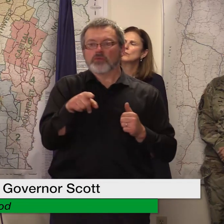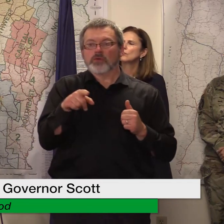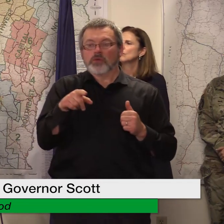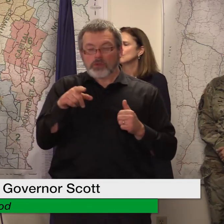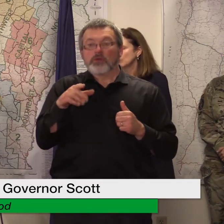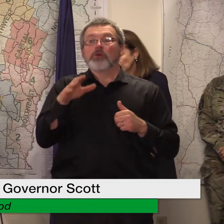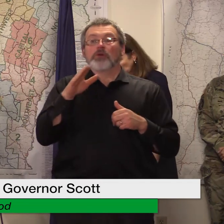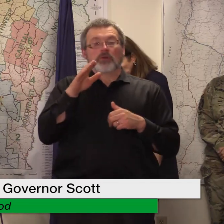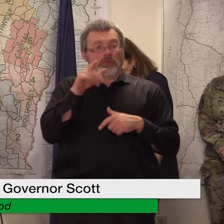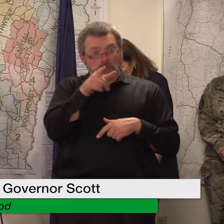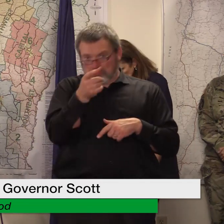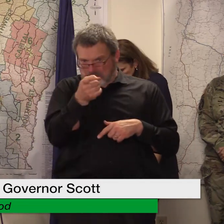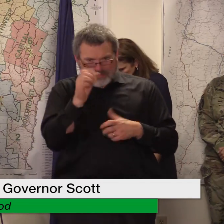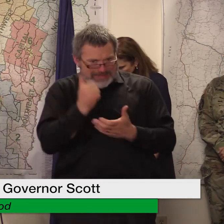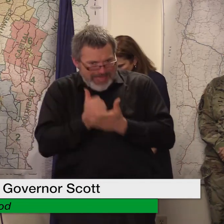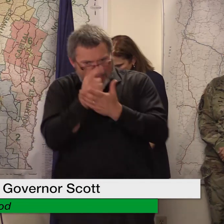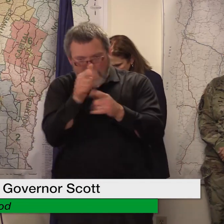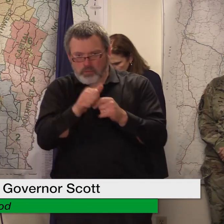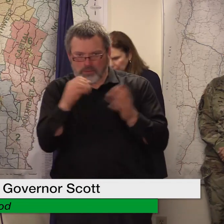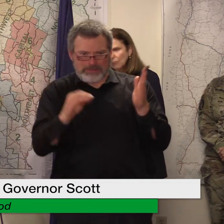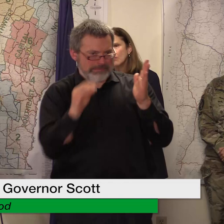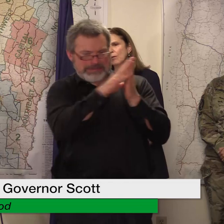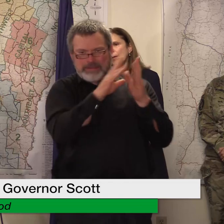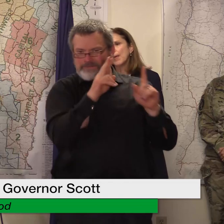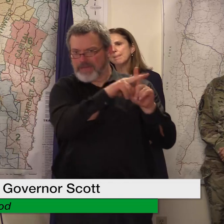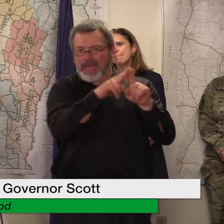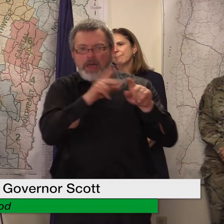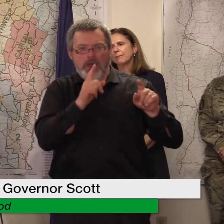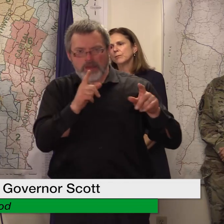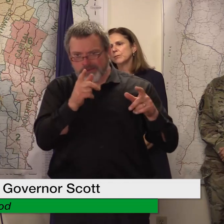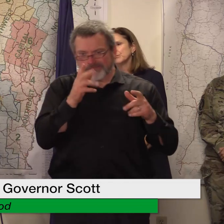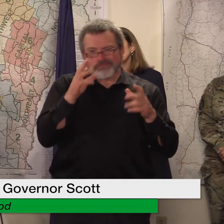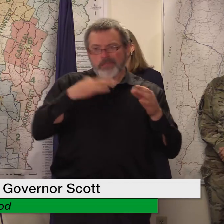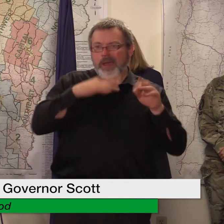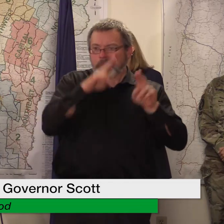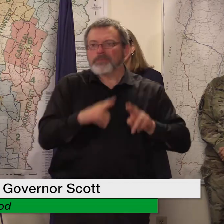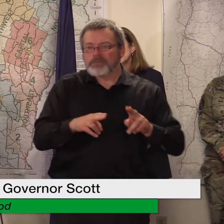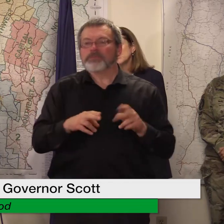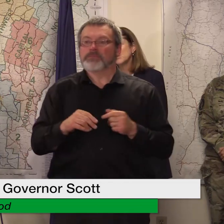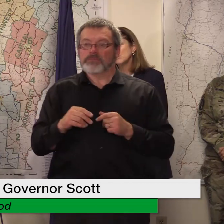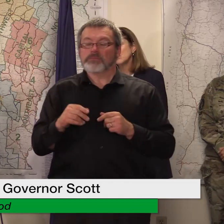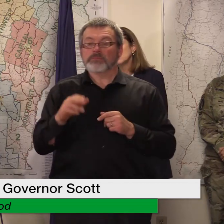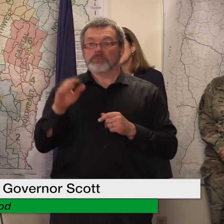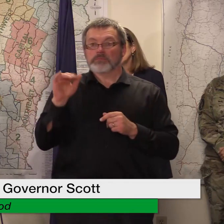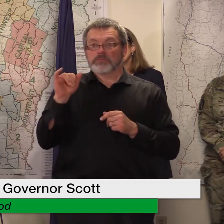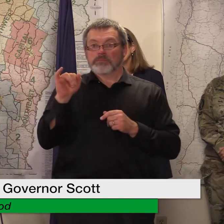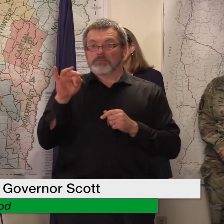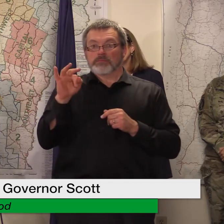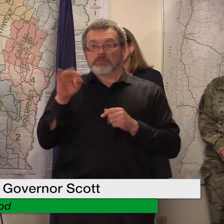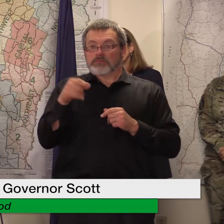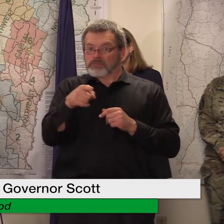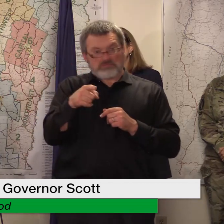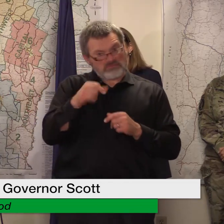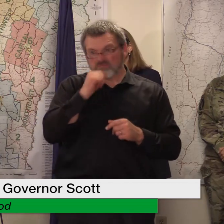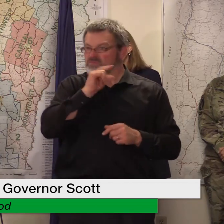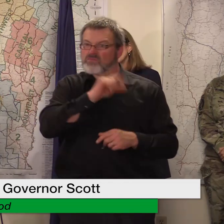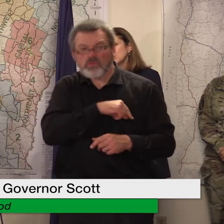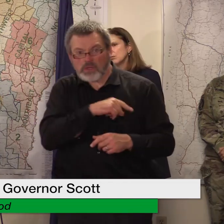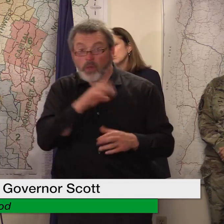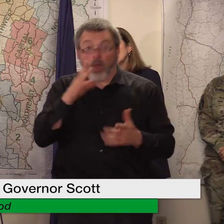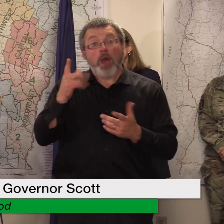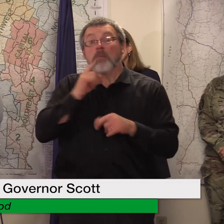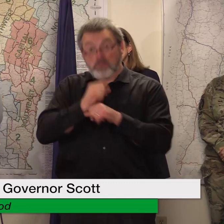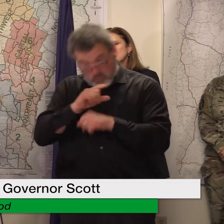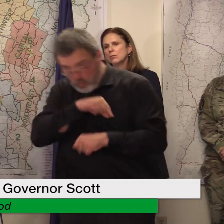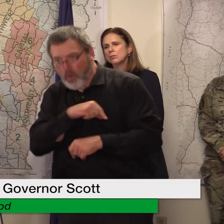for you they can explain it better for you and assist you in there and if your status changes as i mentioned if all of a sudden you know